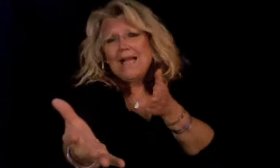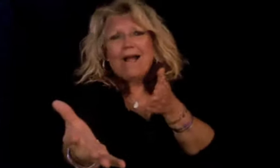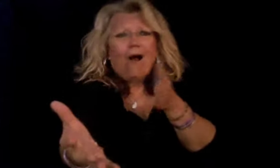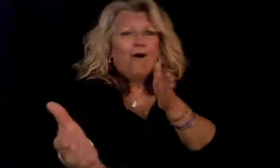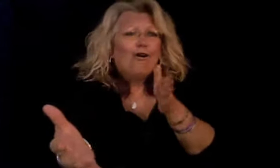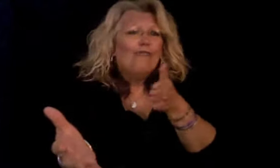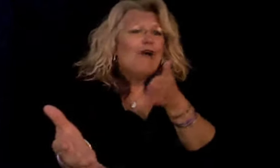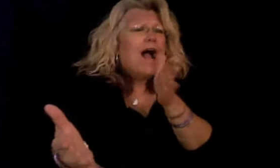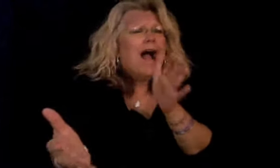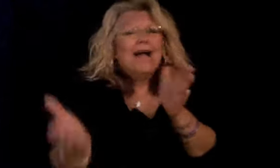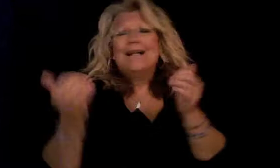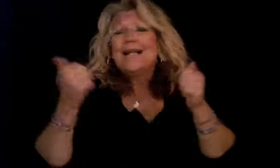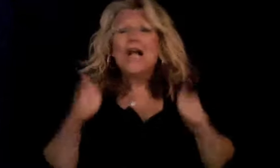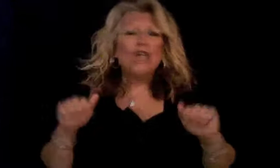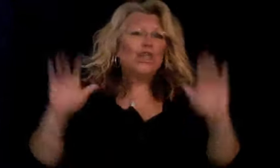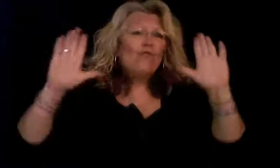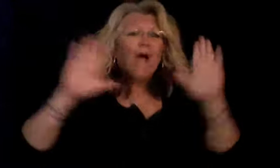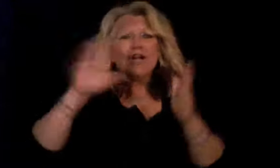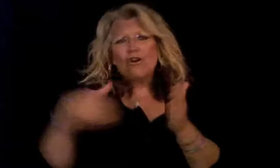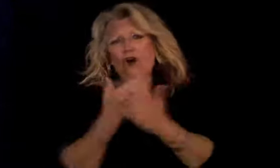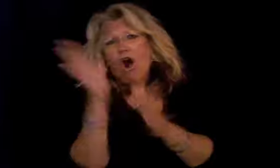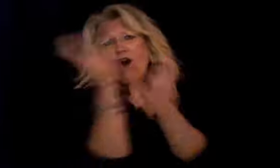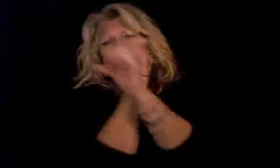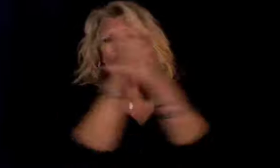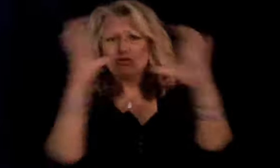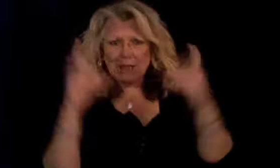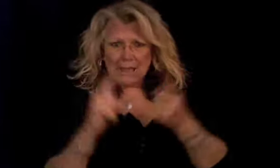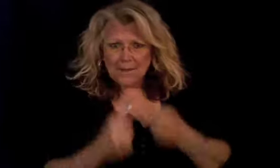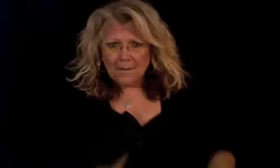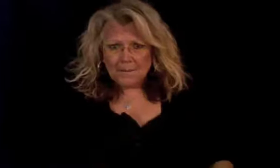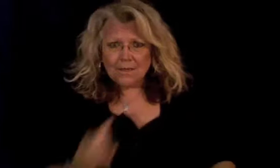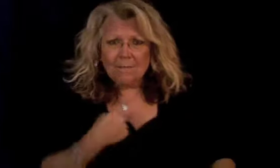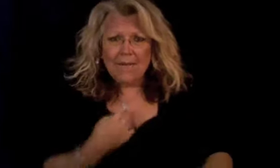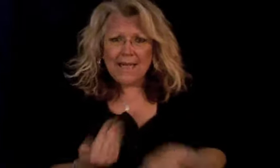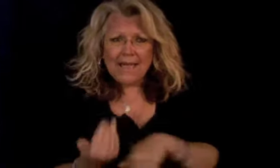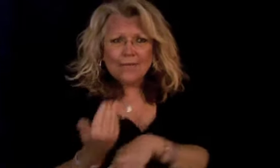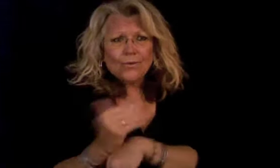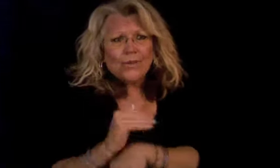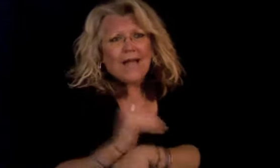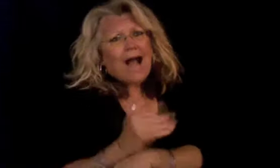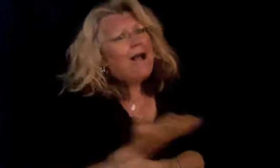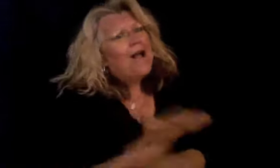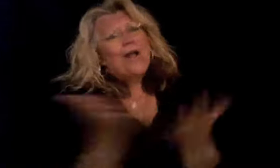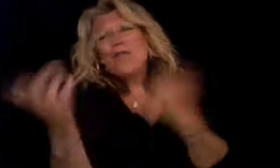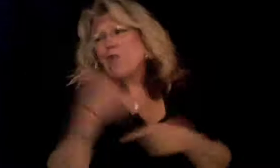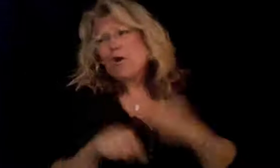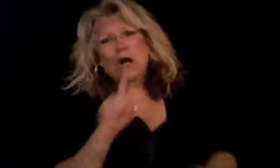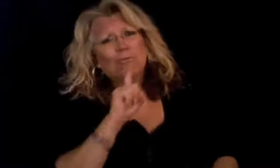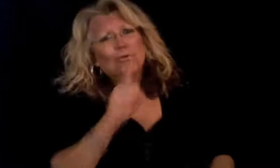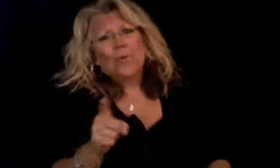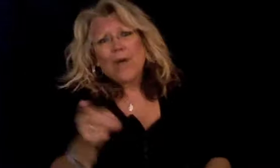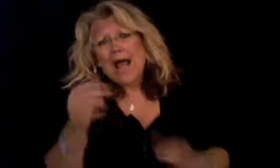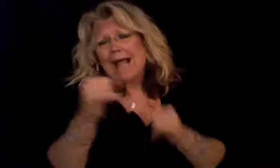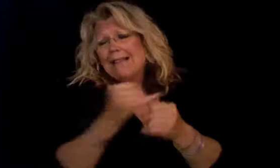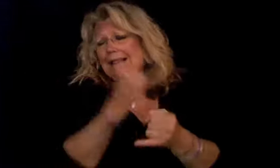alright Surrender all your dreams to me tonight They'll come true in the